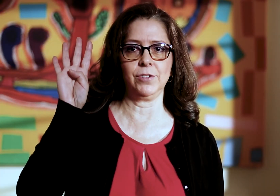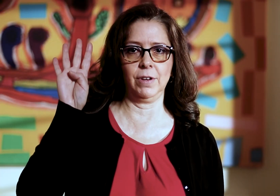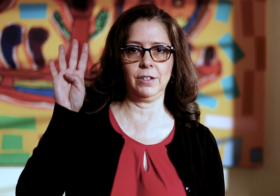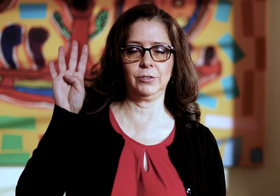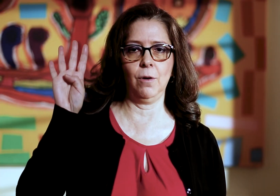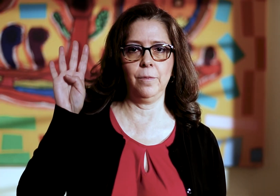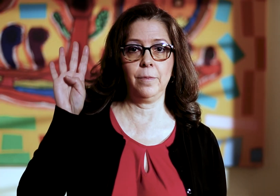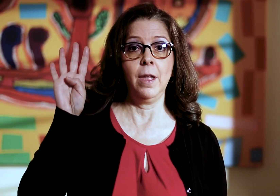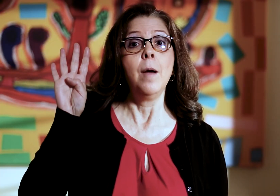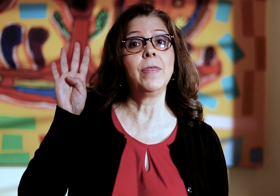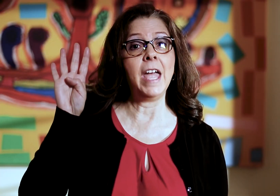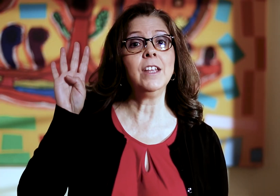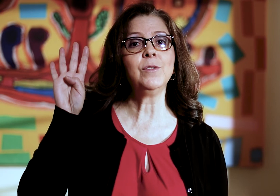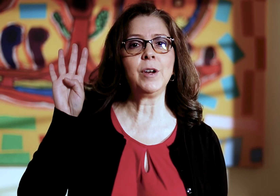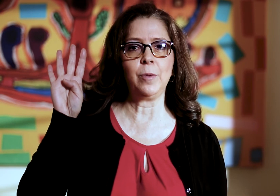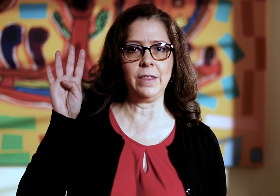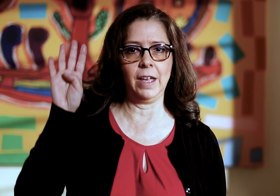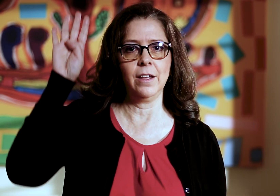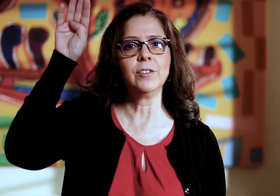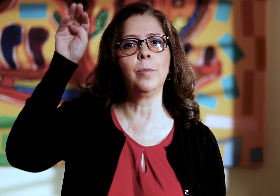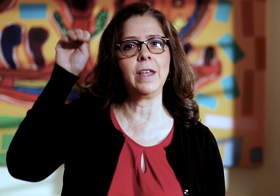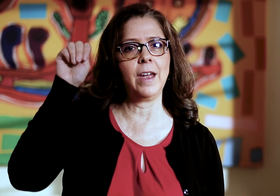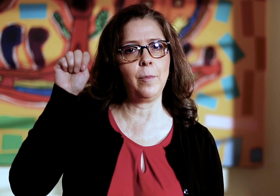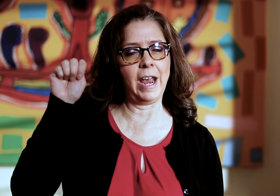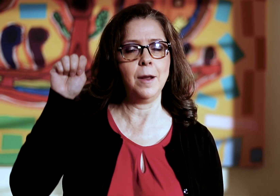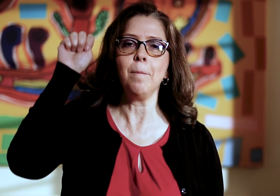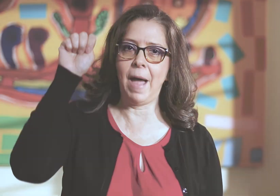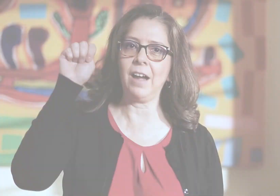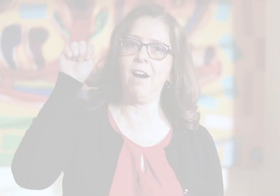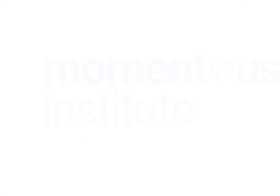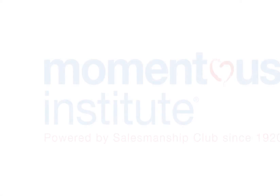are in control, but they can use their breathing to bring their brain back online.